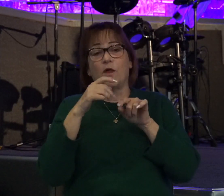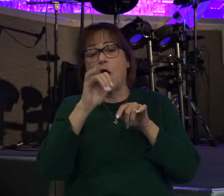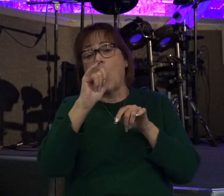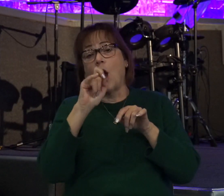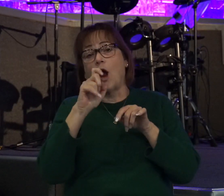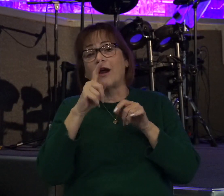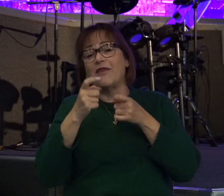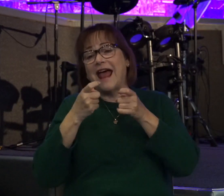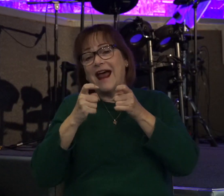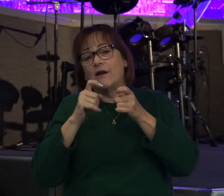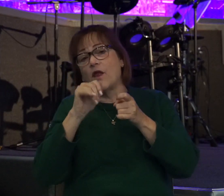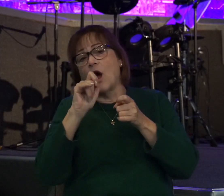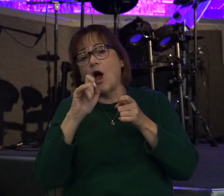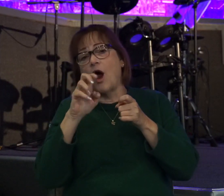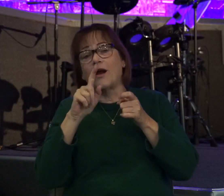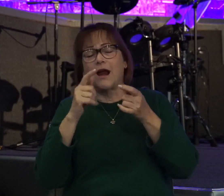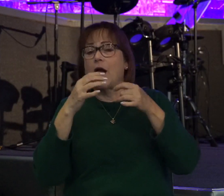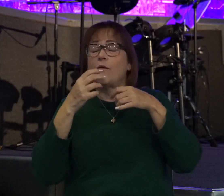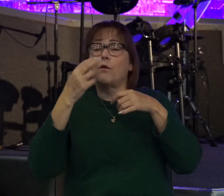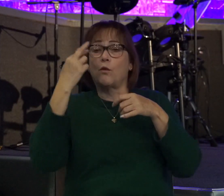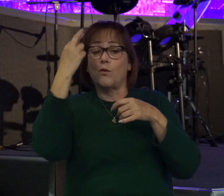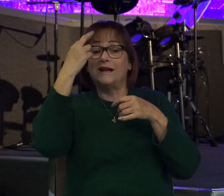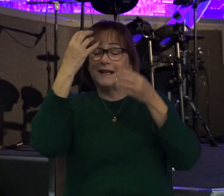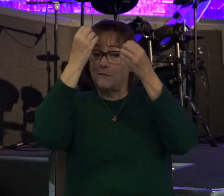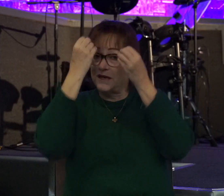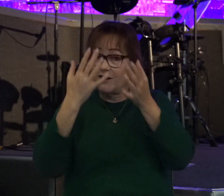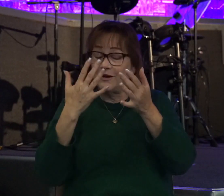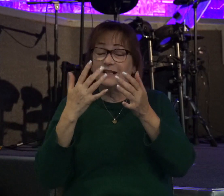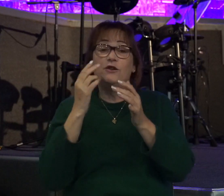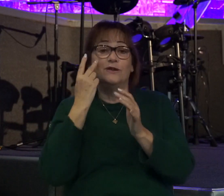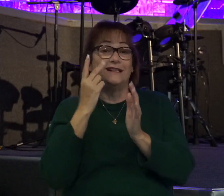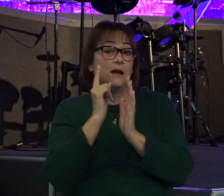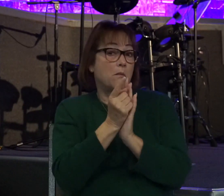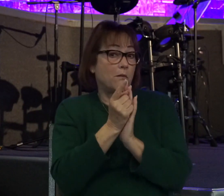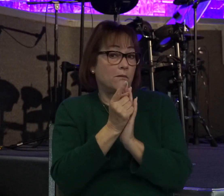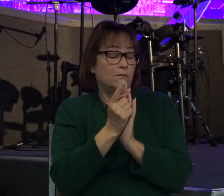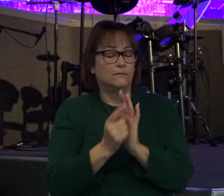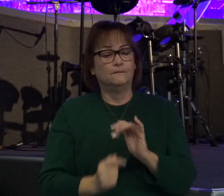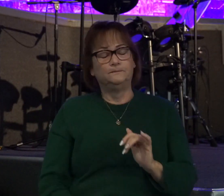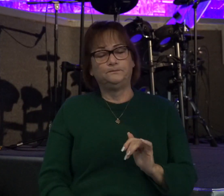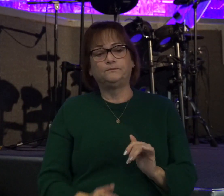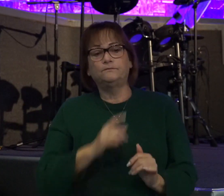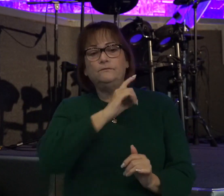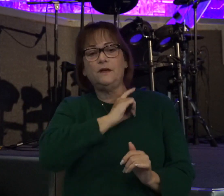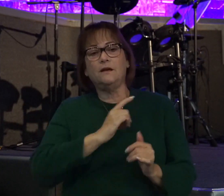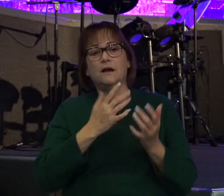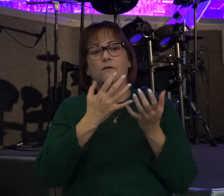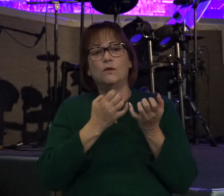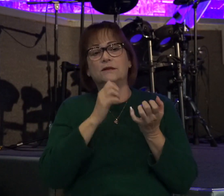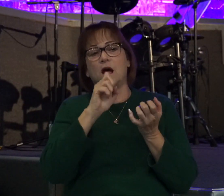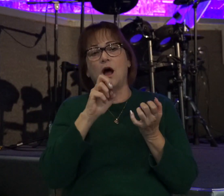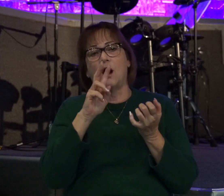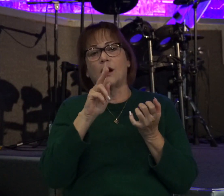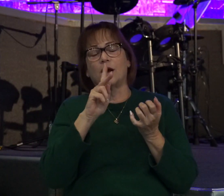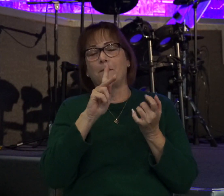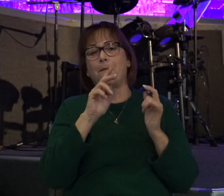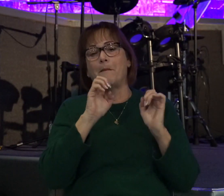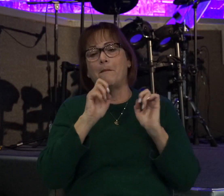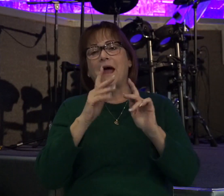Ark. And the reason I'm telling you that, well, you're about to see in a moment. And so David wants the Ark back in Jerusalem. David wants the presence